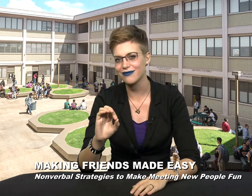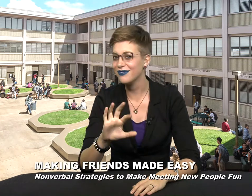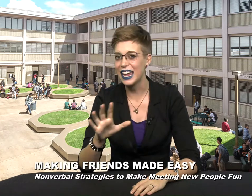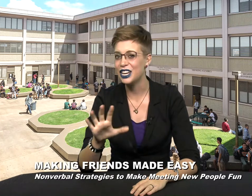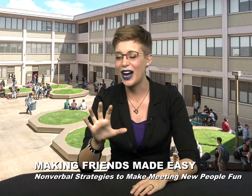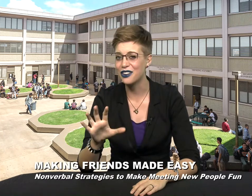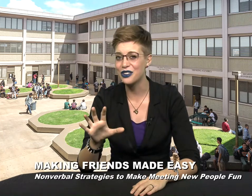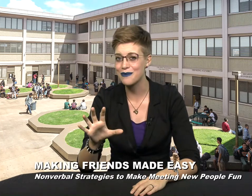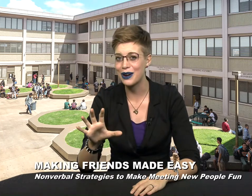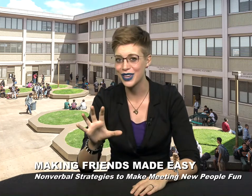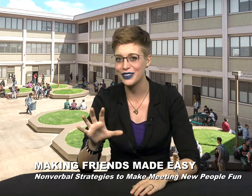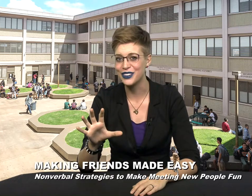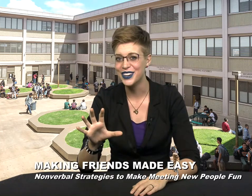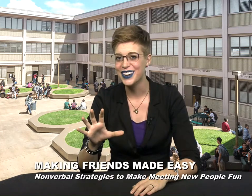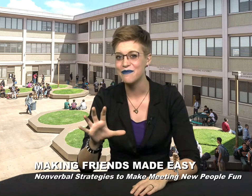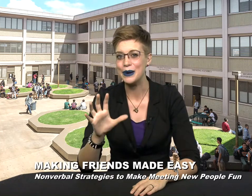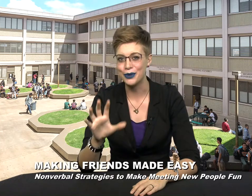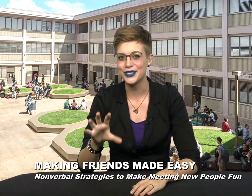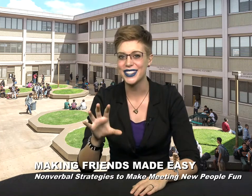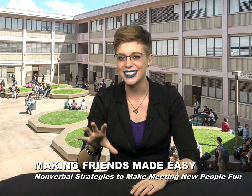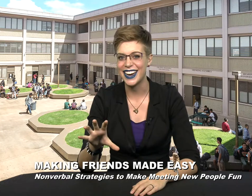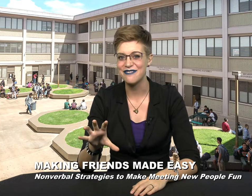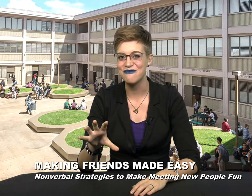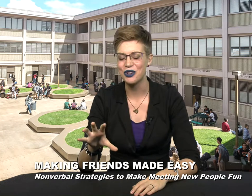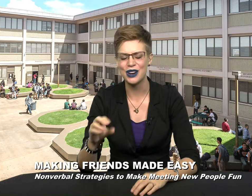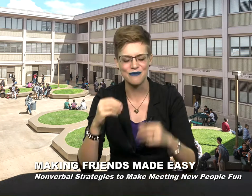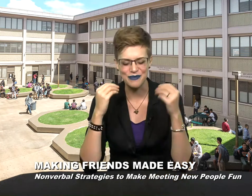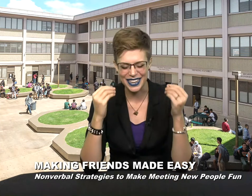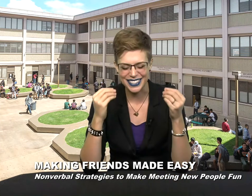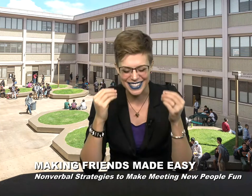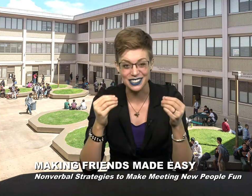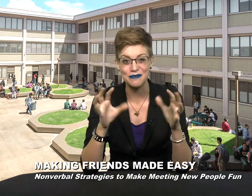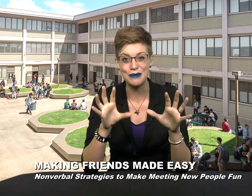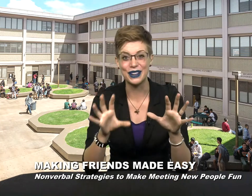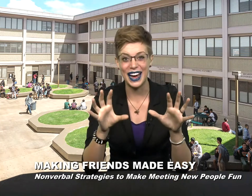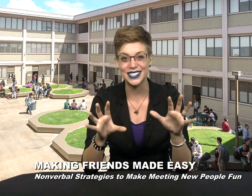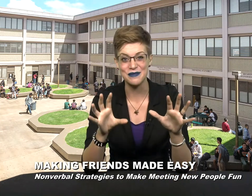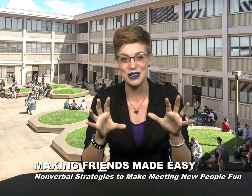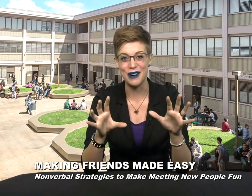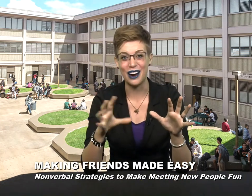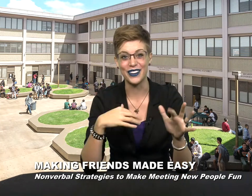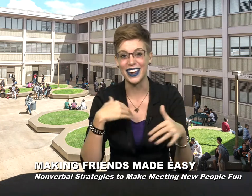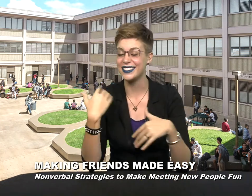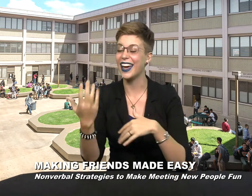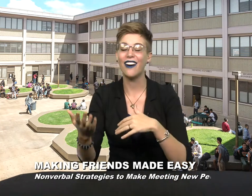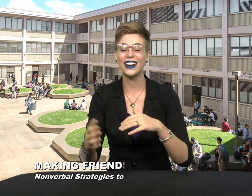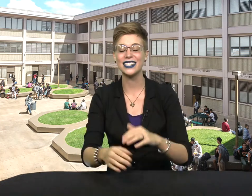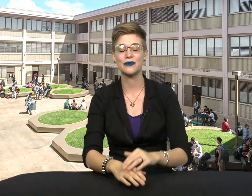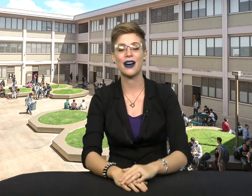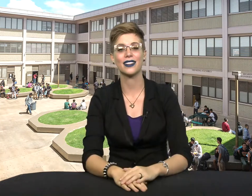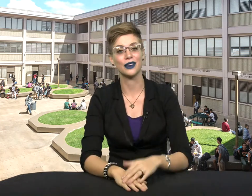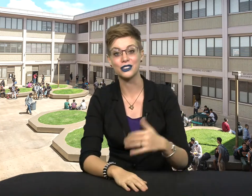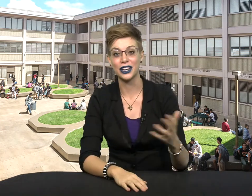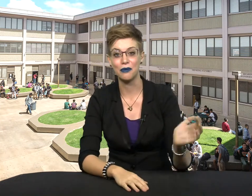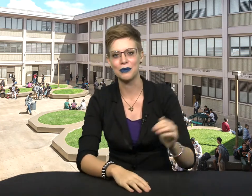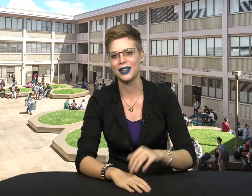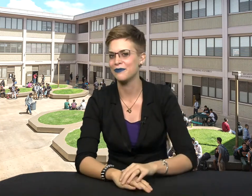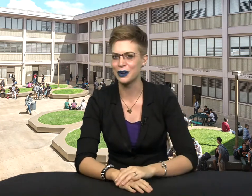Now, I don't know about you, but most of the time, one of the biggest things people ask me about when I say, oh, I teach body language, I help people have better